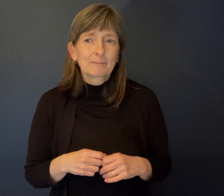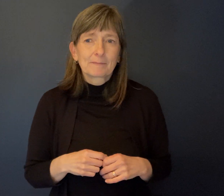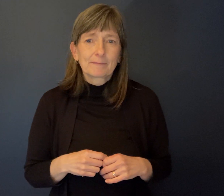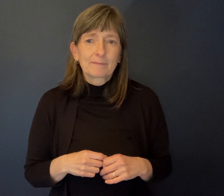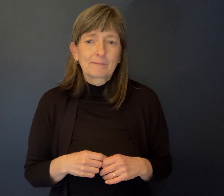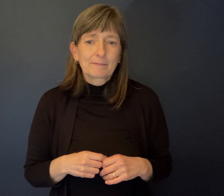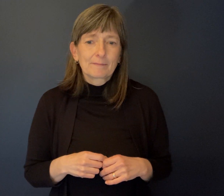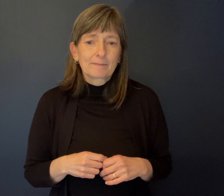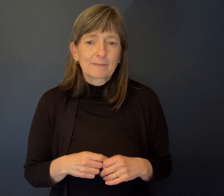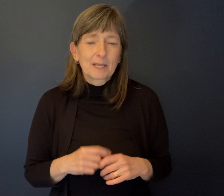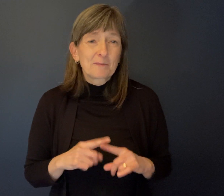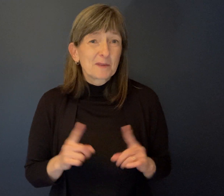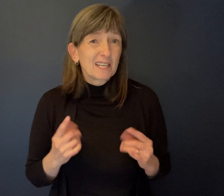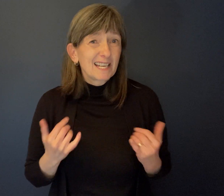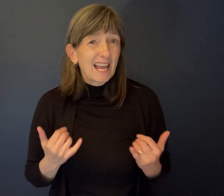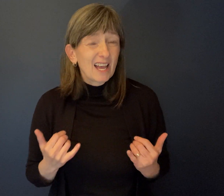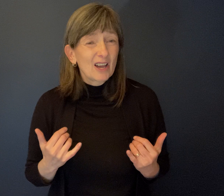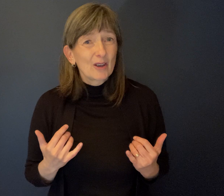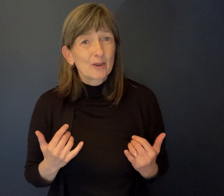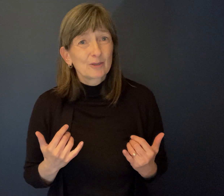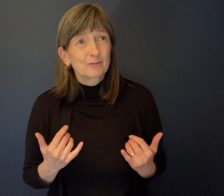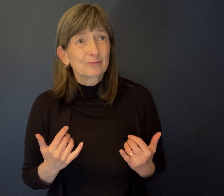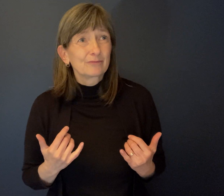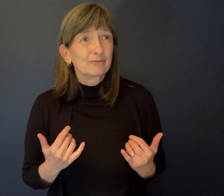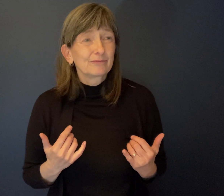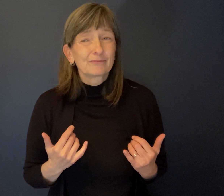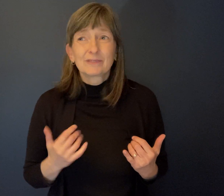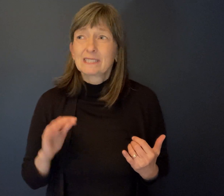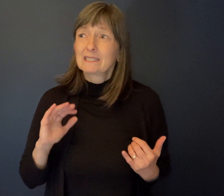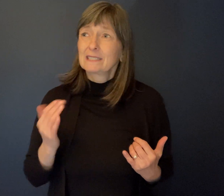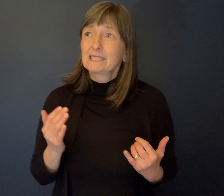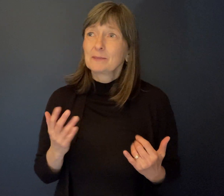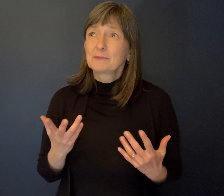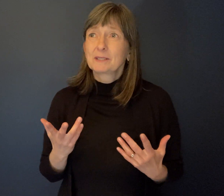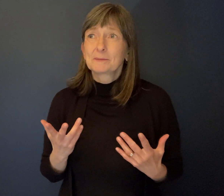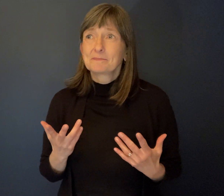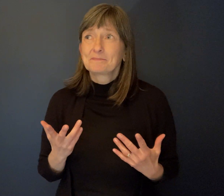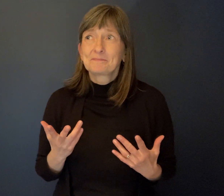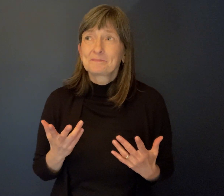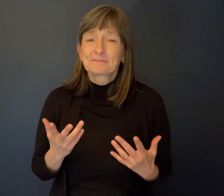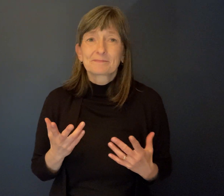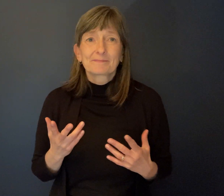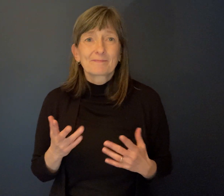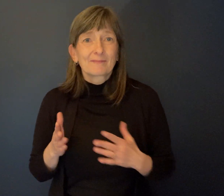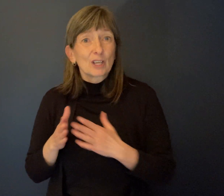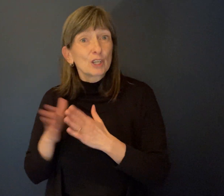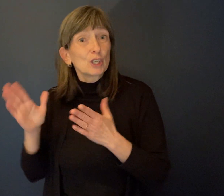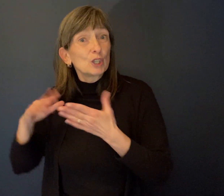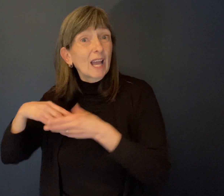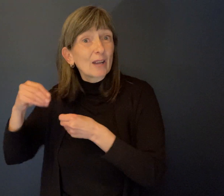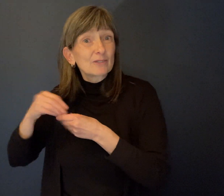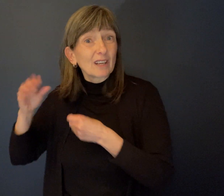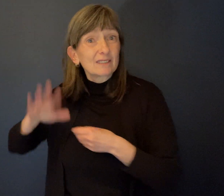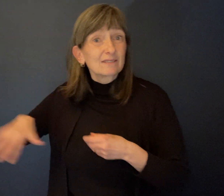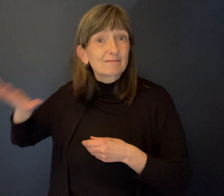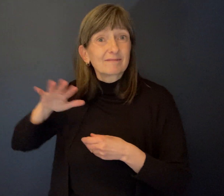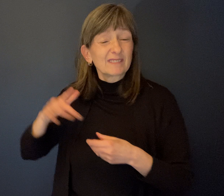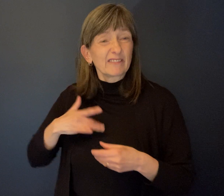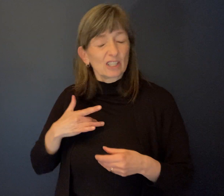people need too much support to be living outside of institutions. And